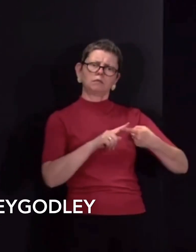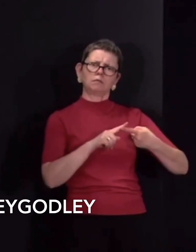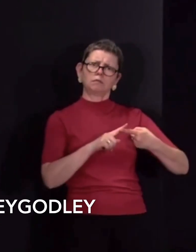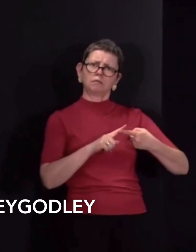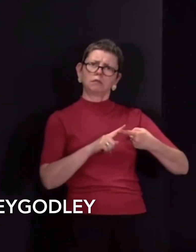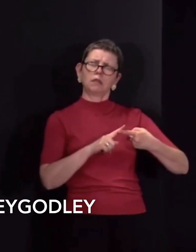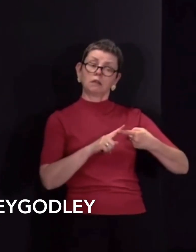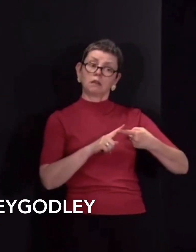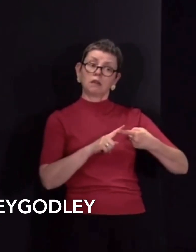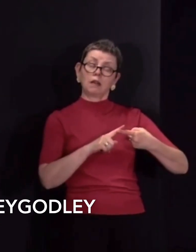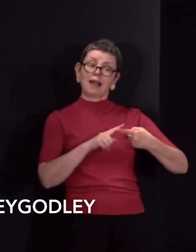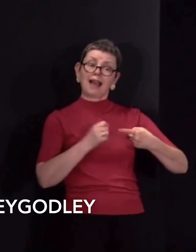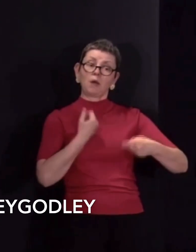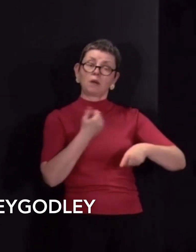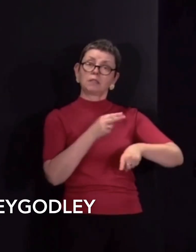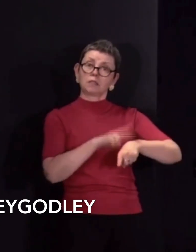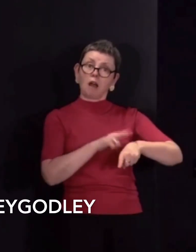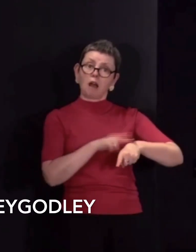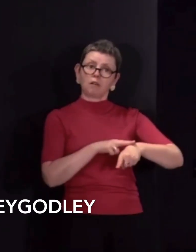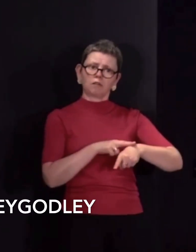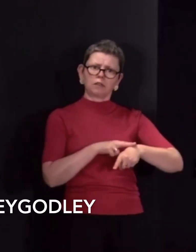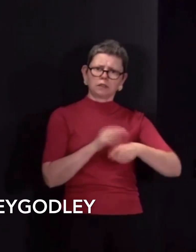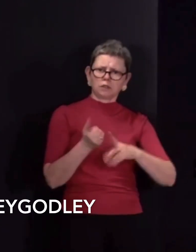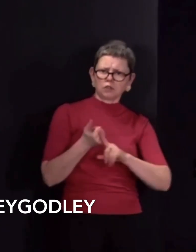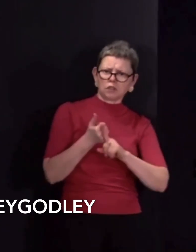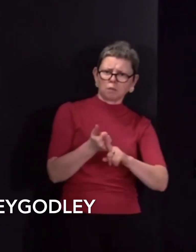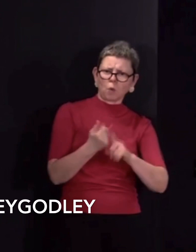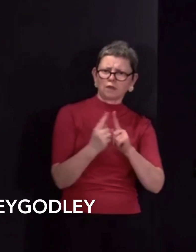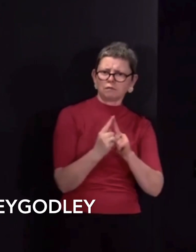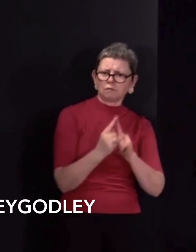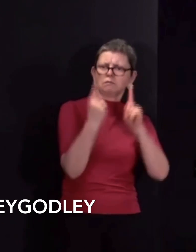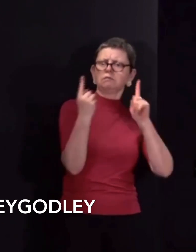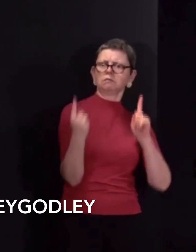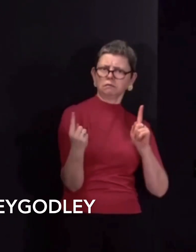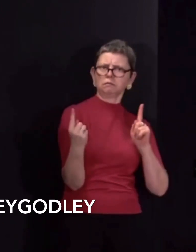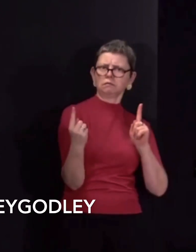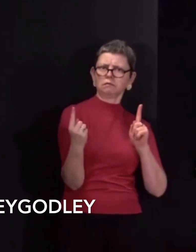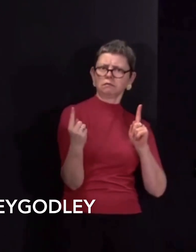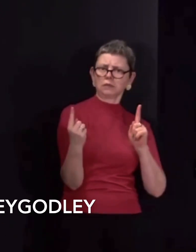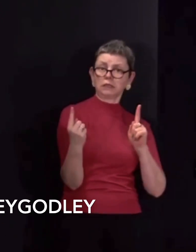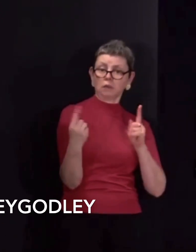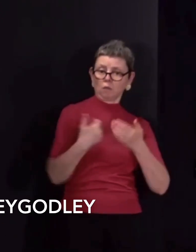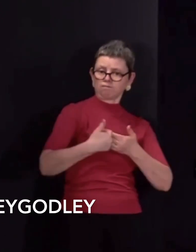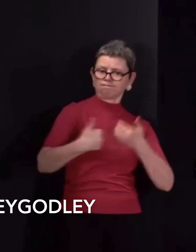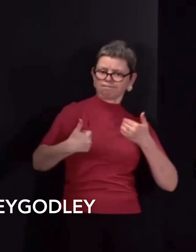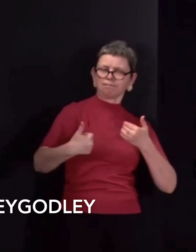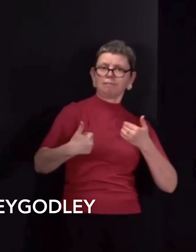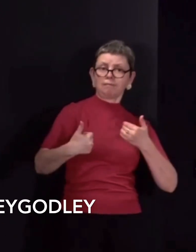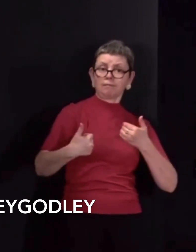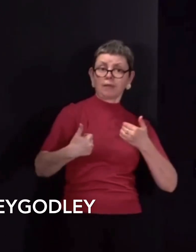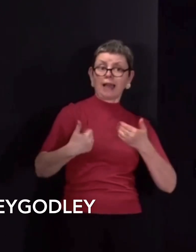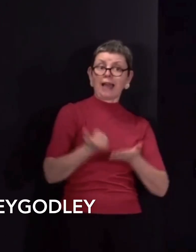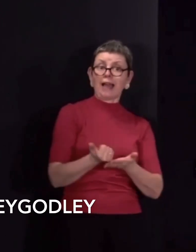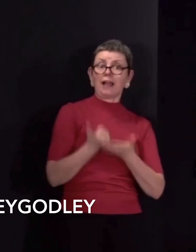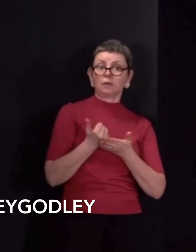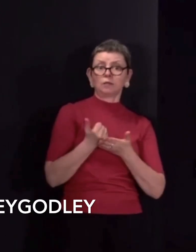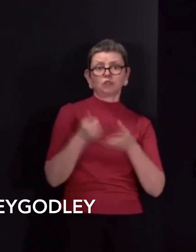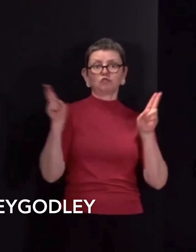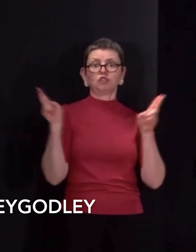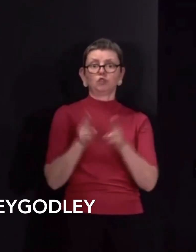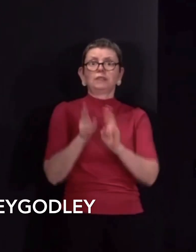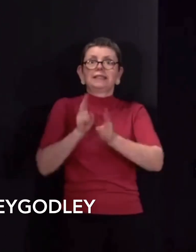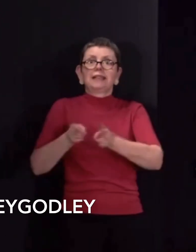or if you're a bammy bastard with your taps off, with your cans hanging about the park. Don't want to see people sitting playing guitar, eating